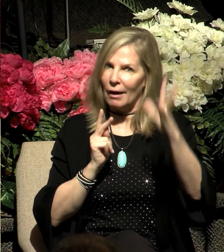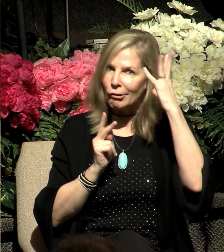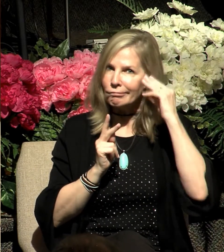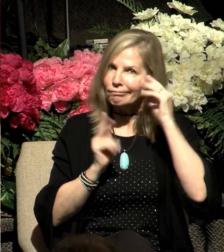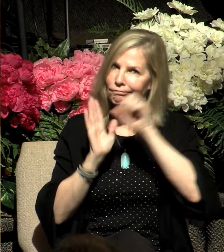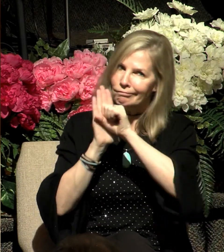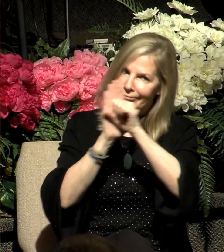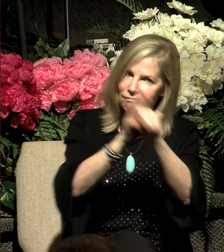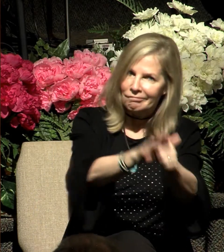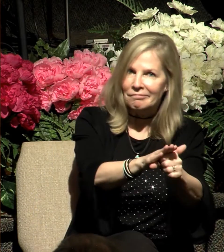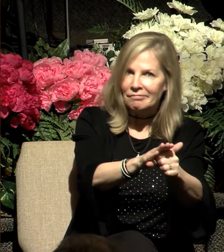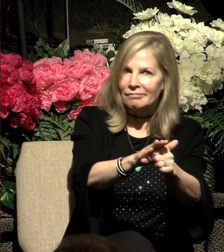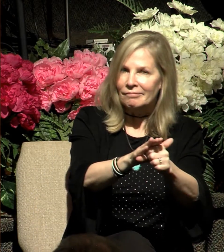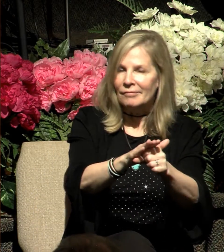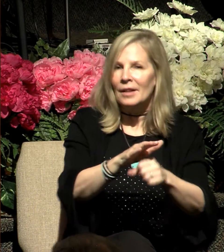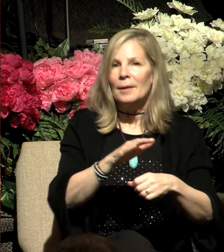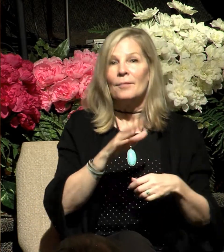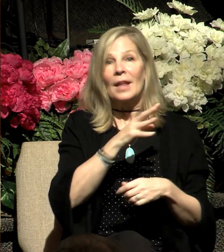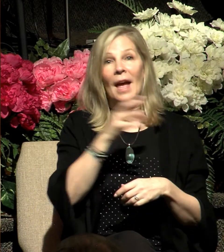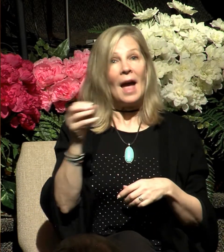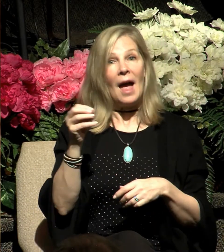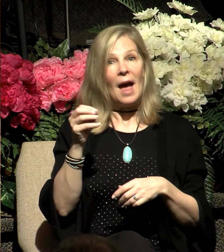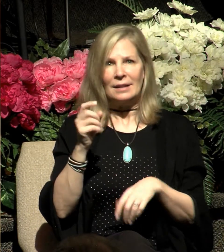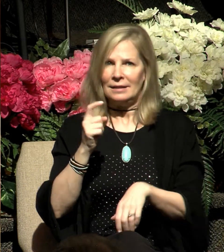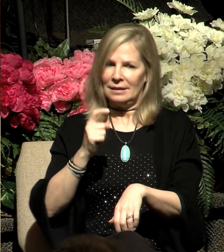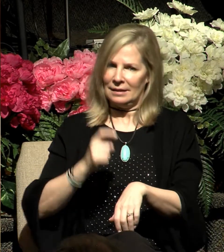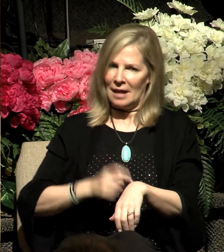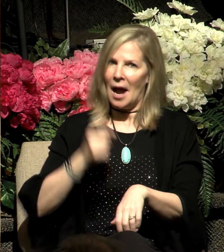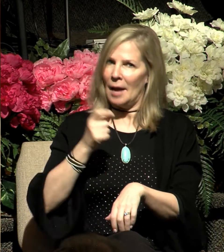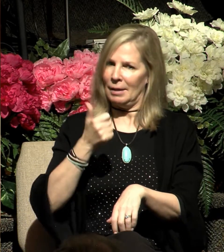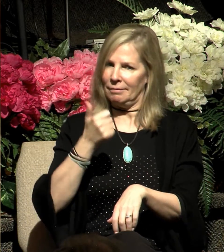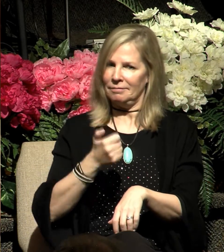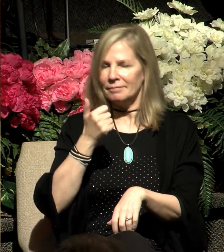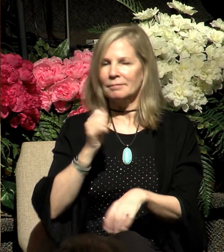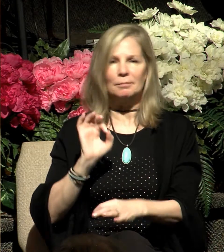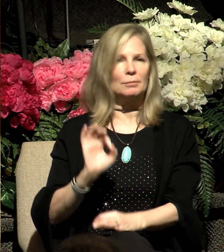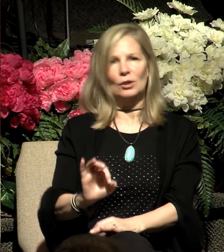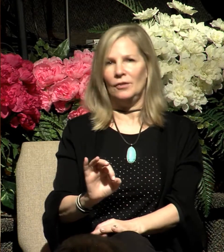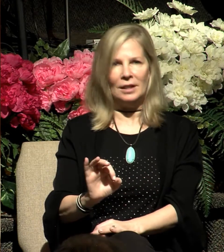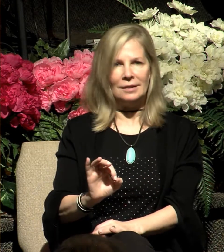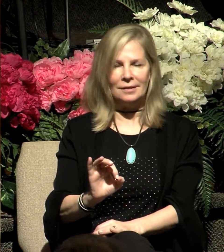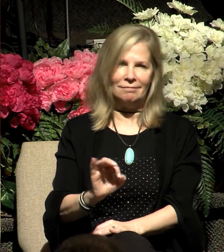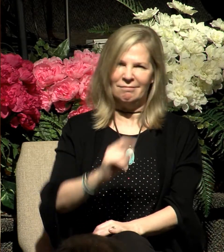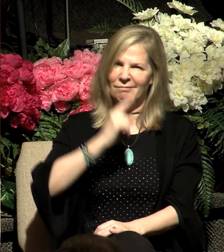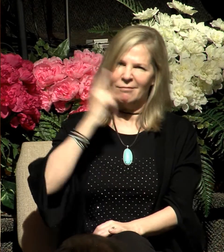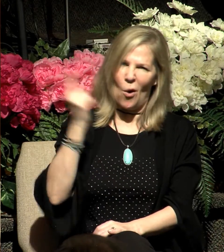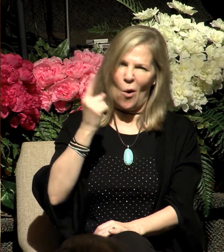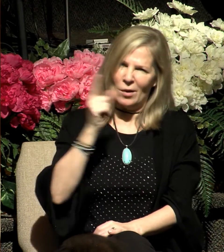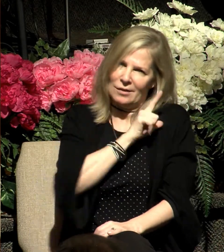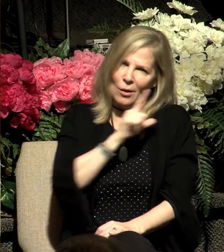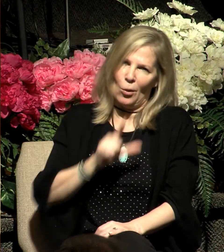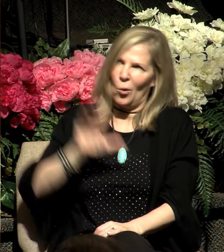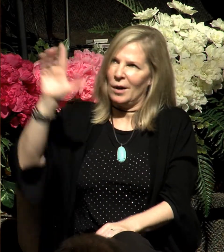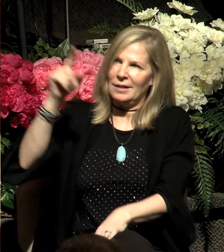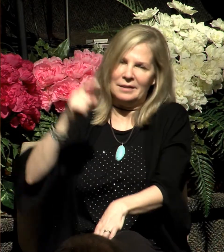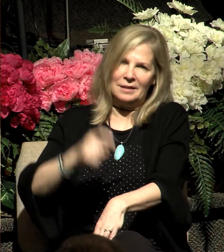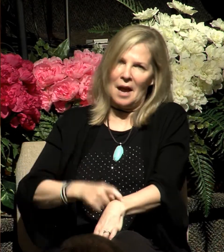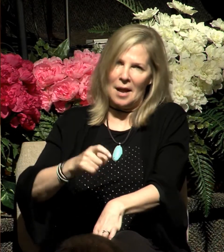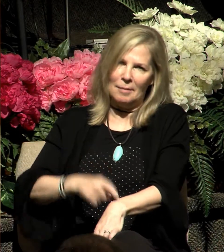Egyptians. And the timing of this was absolutely perfect, as it always is with the Lord. Because as you'll recall, God told